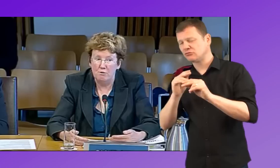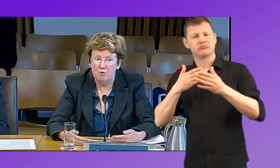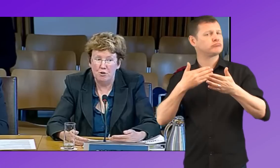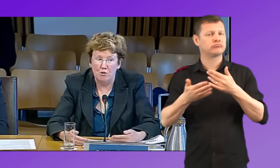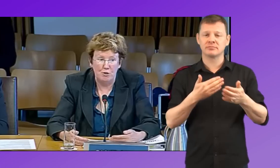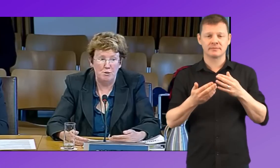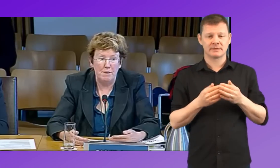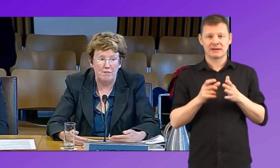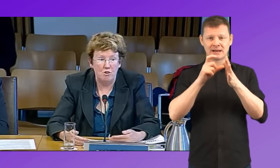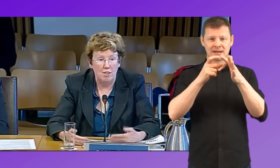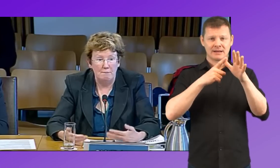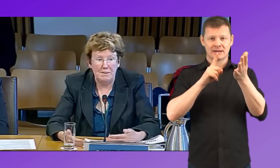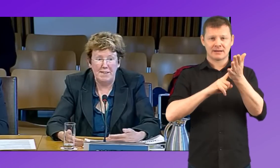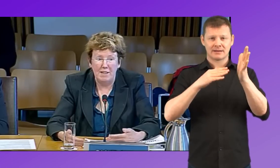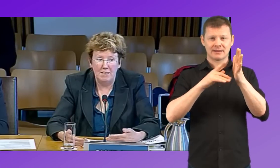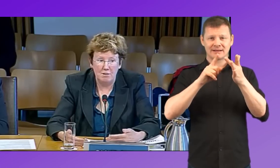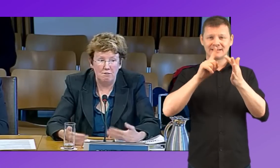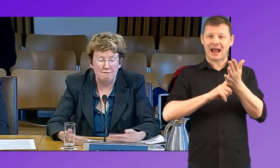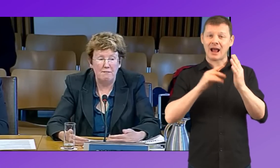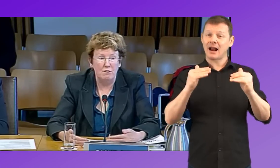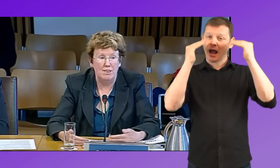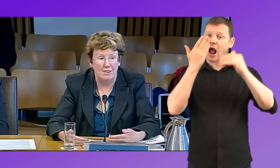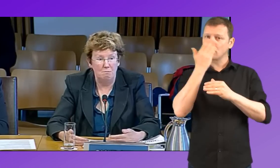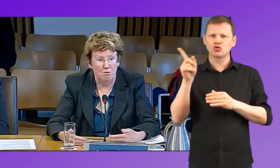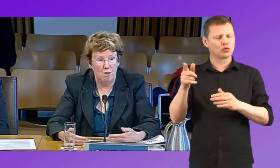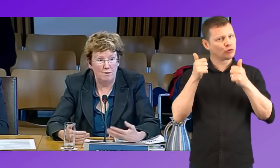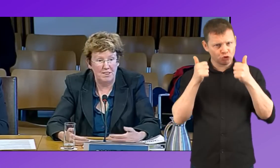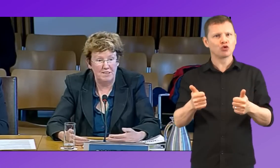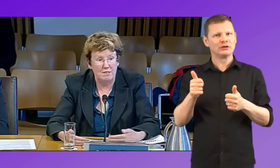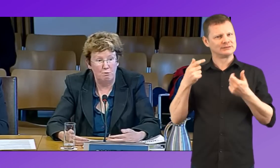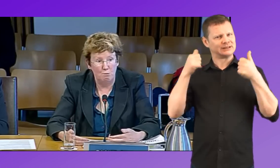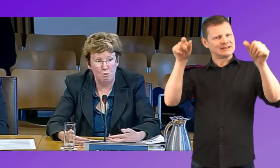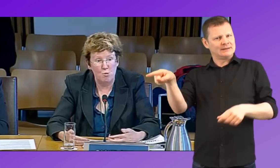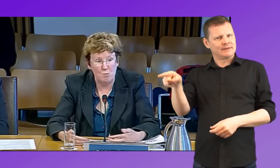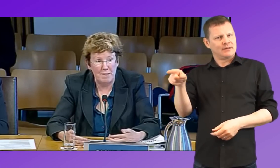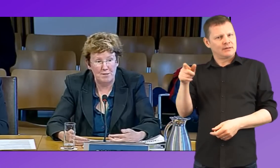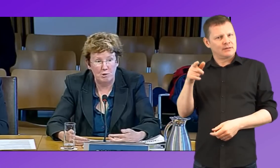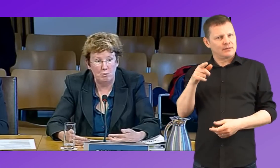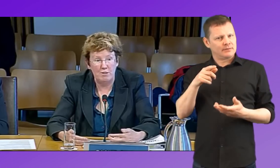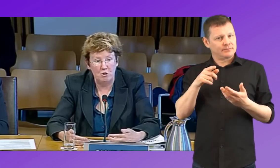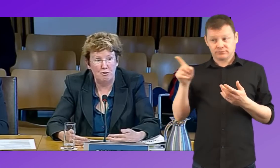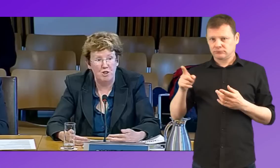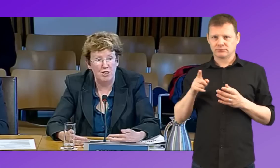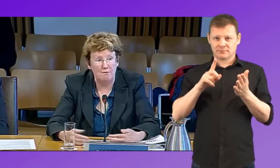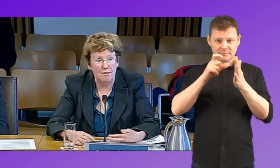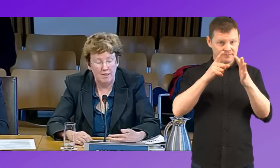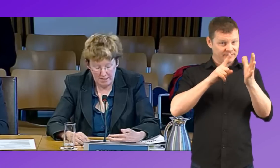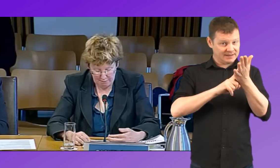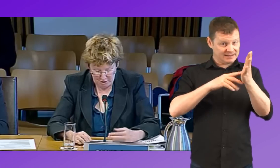children who use speech. I mean, DL High School is a very good example of a successful resource-based school where children achieve. And if you